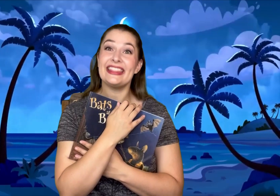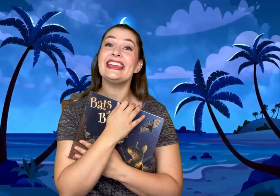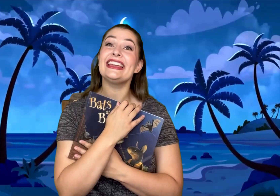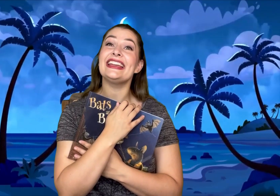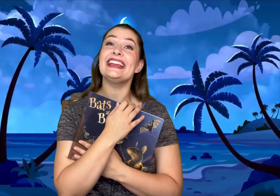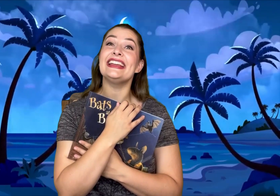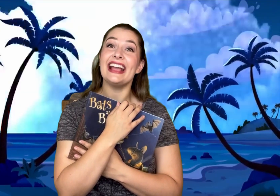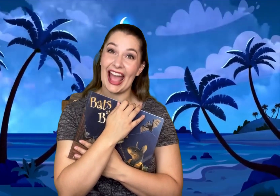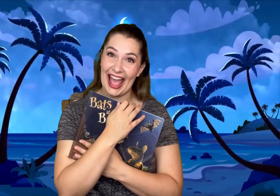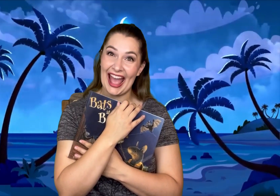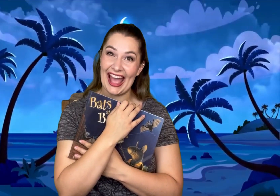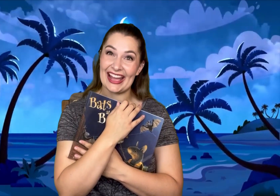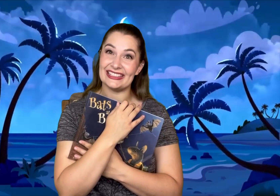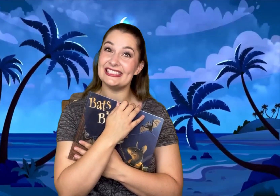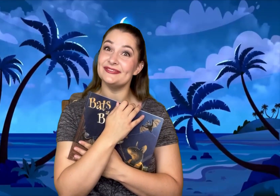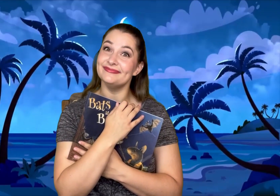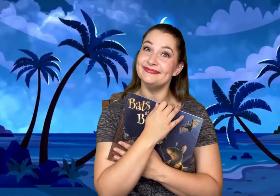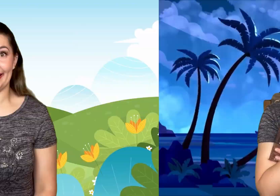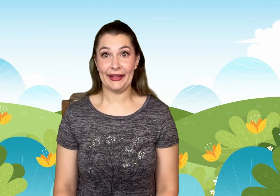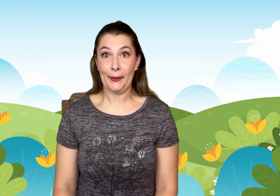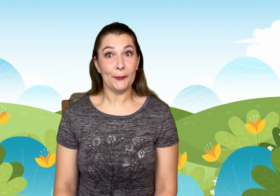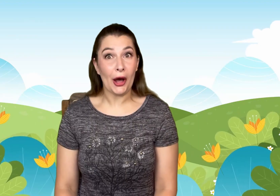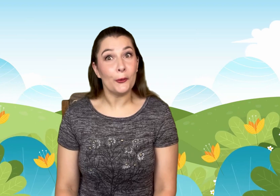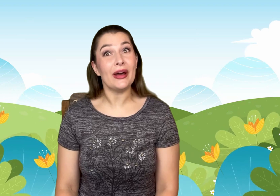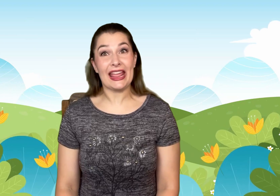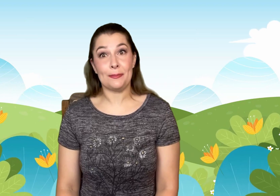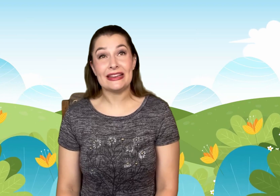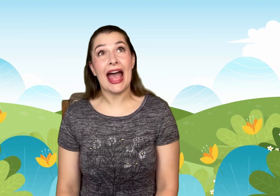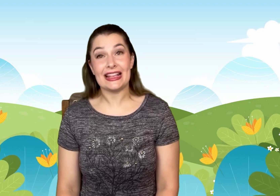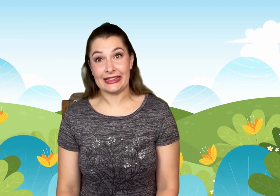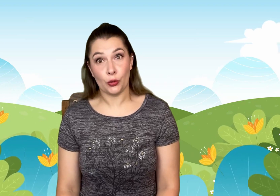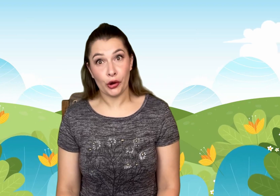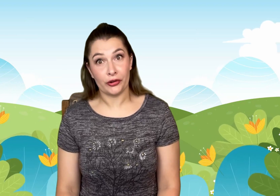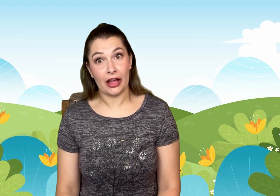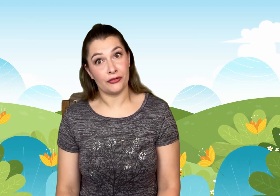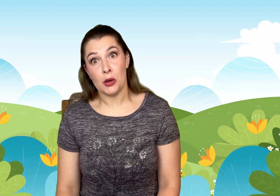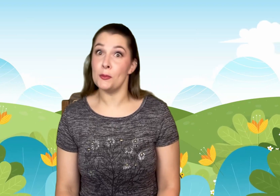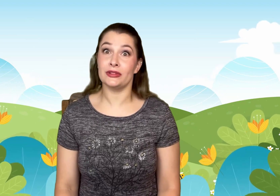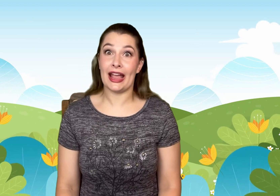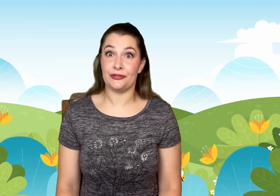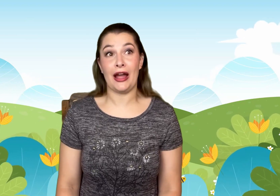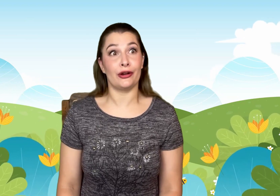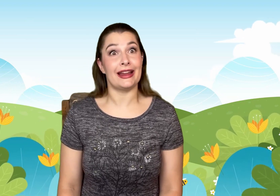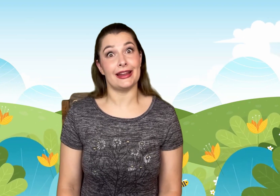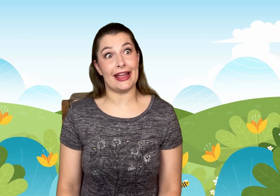The end! Well, what a bedazzling world of moonlight, firelight, and,